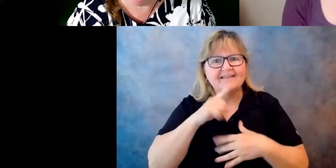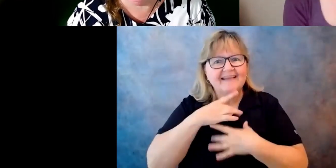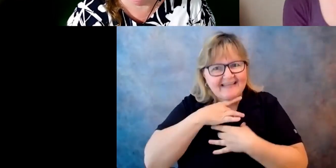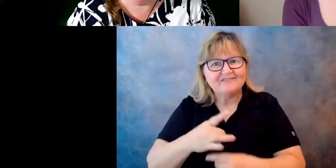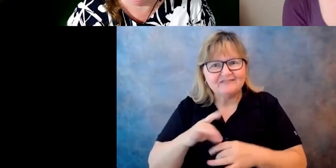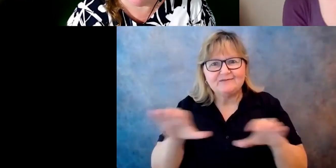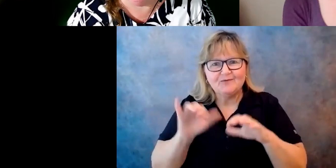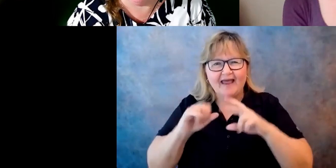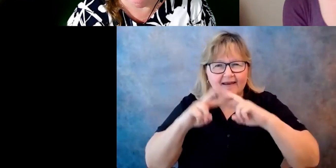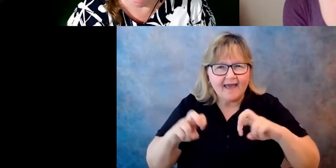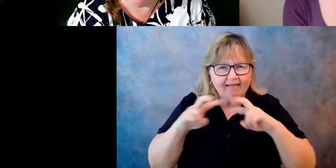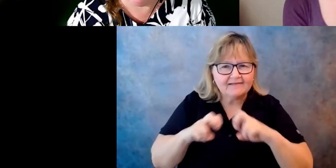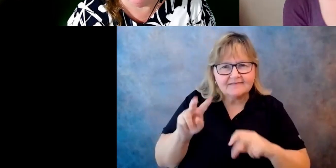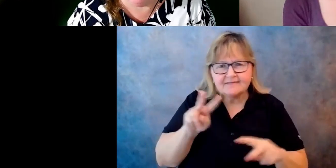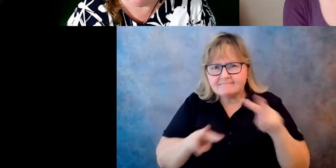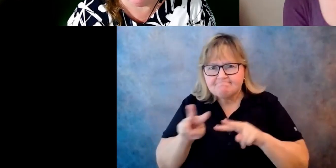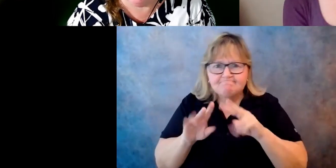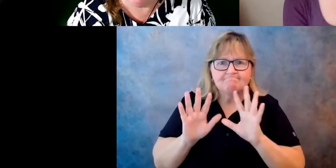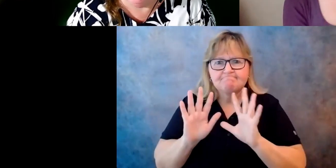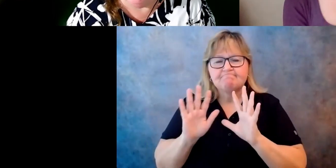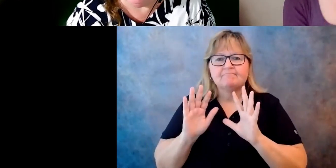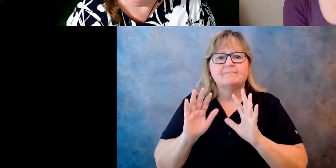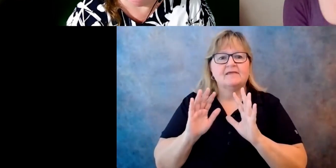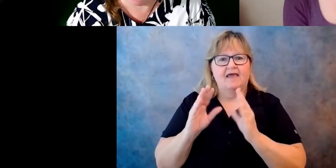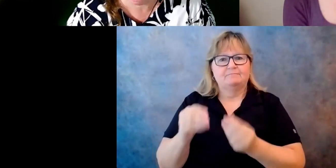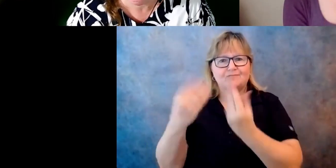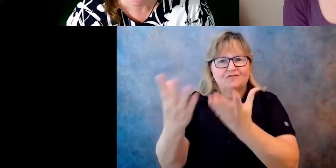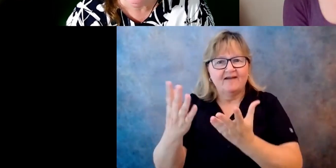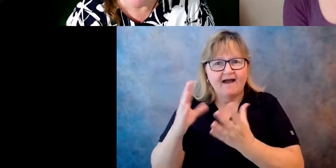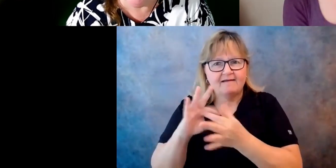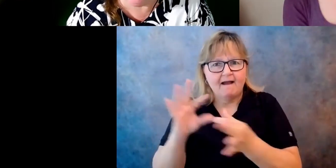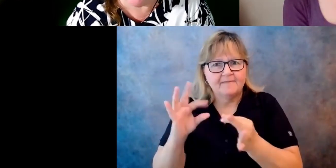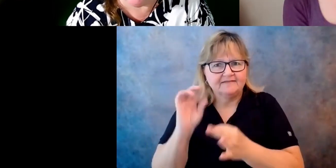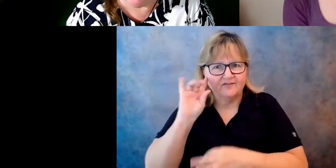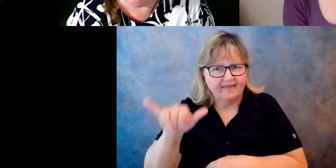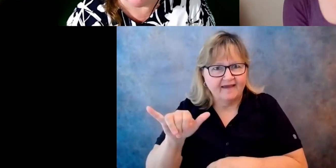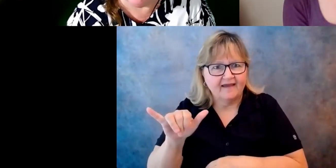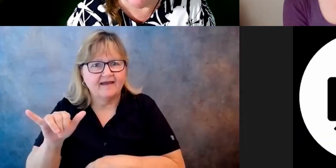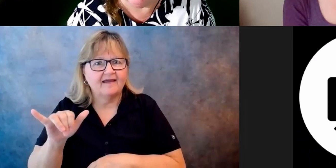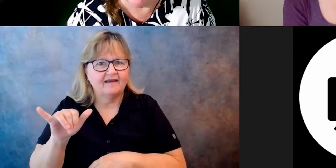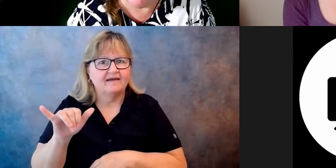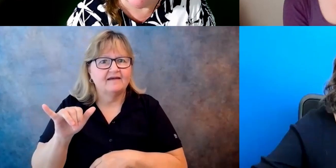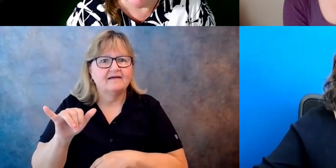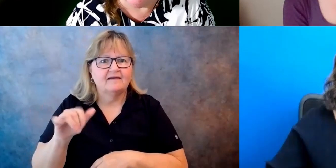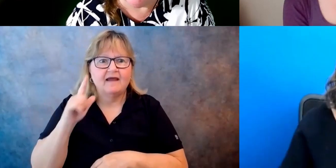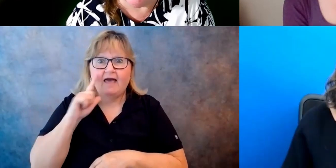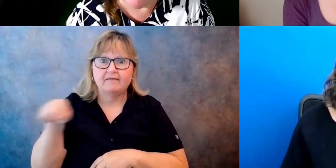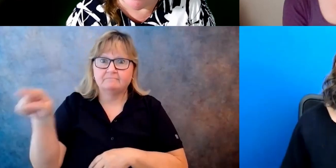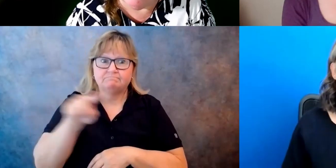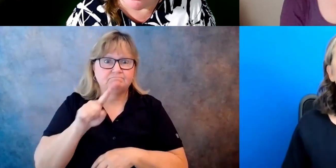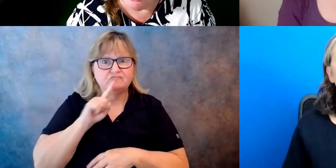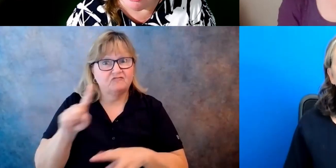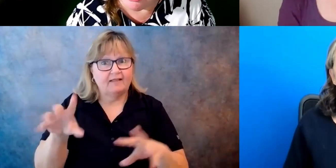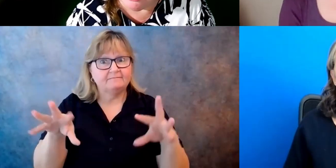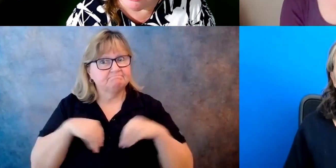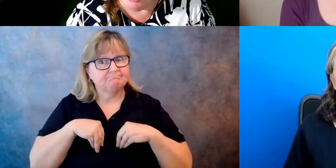analysis and provide those comments. And I think they were very well received. So I